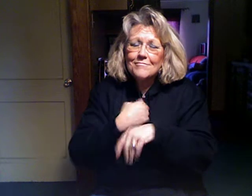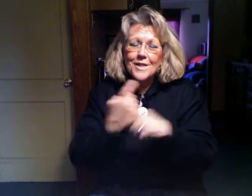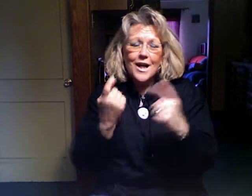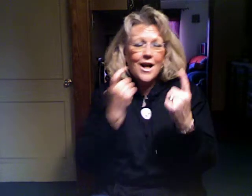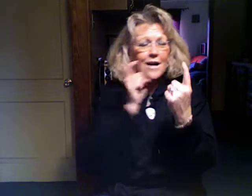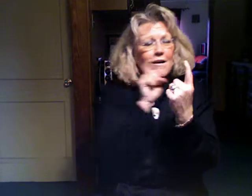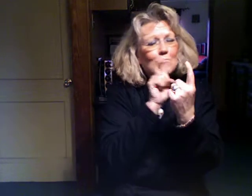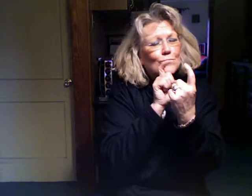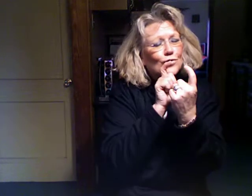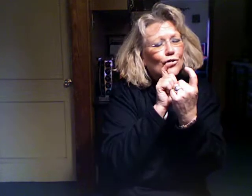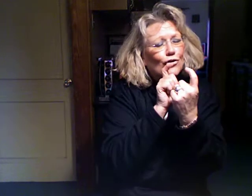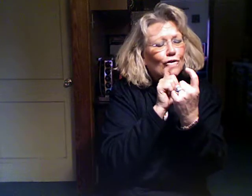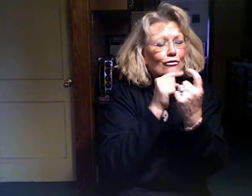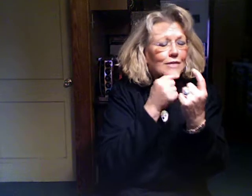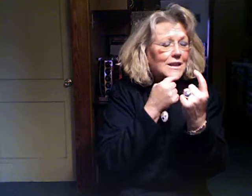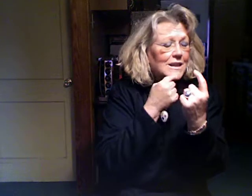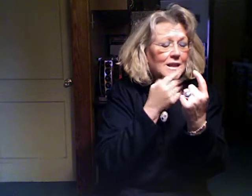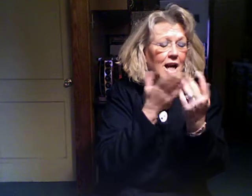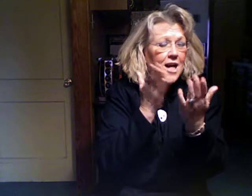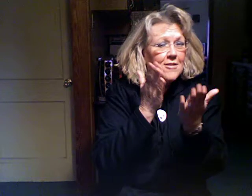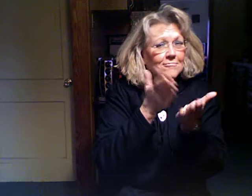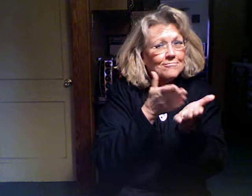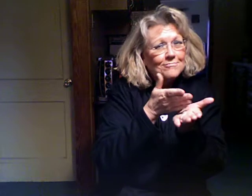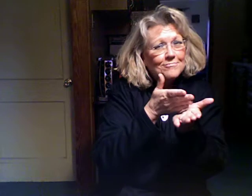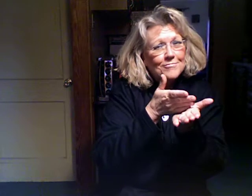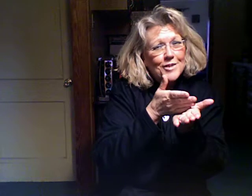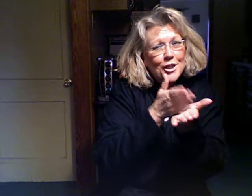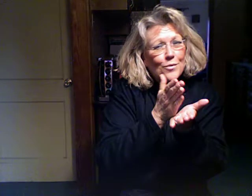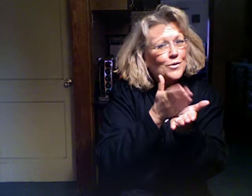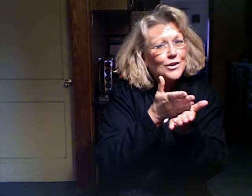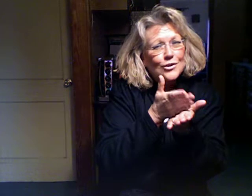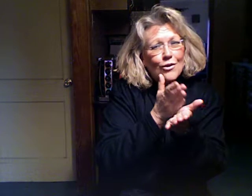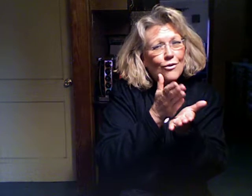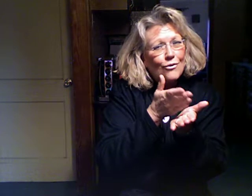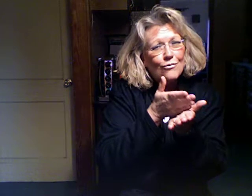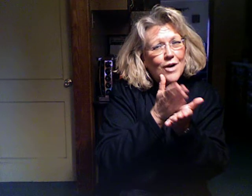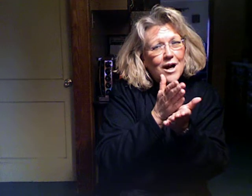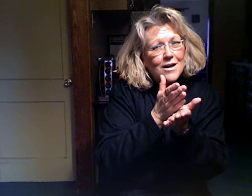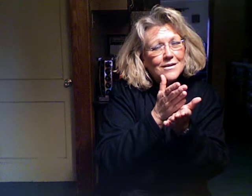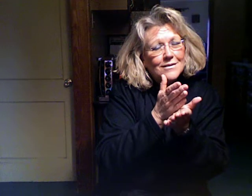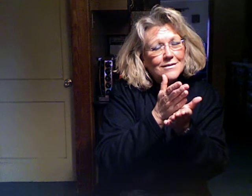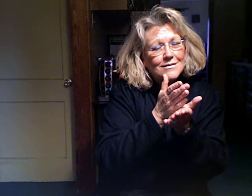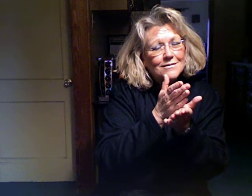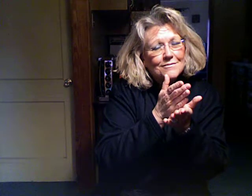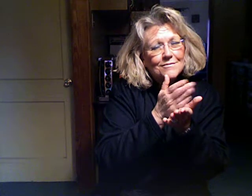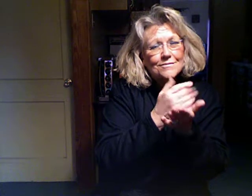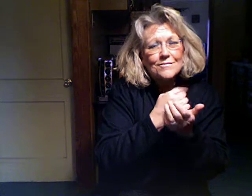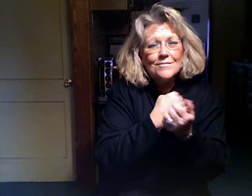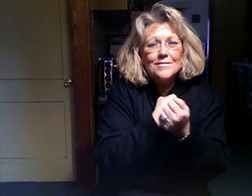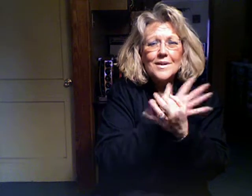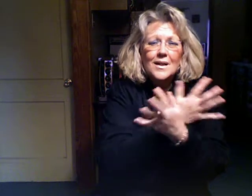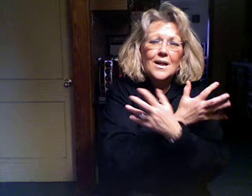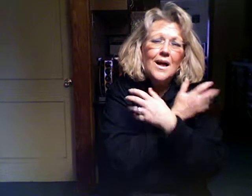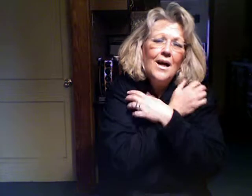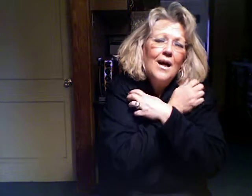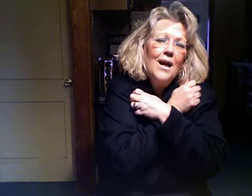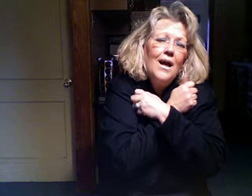And I come to her and say It was alright And I hold